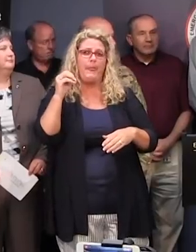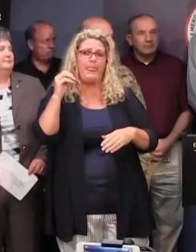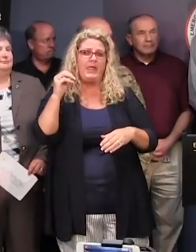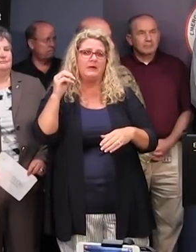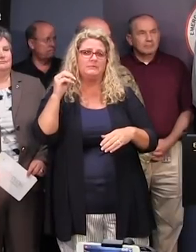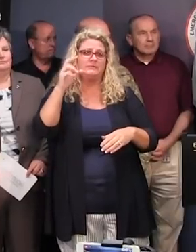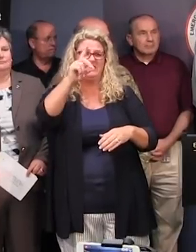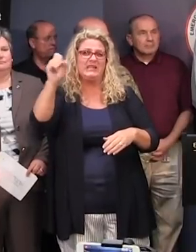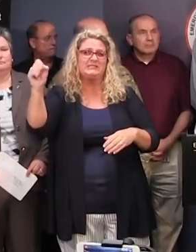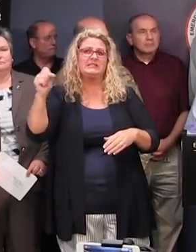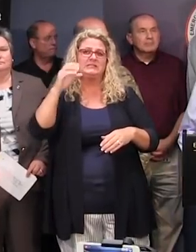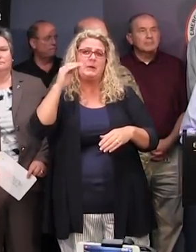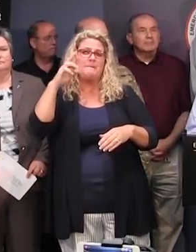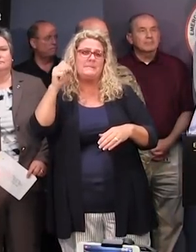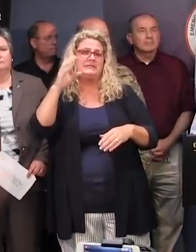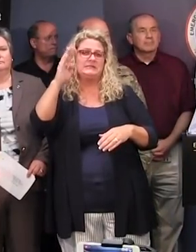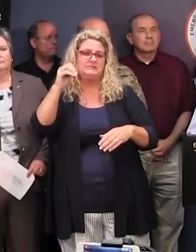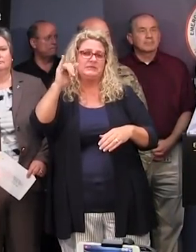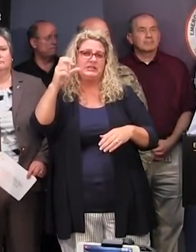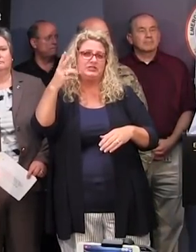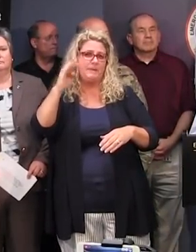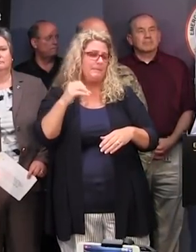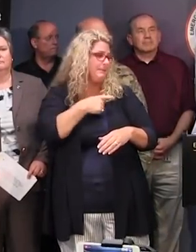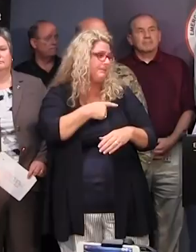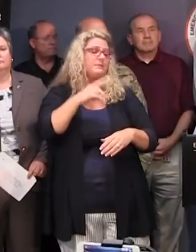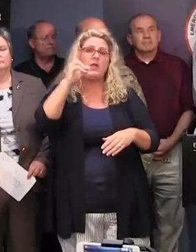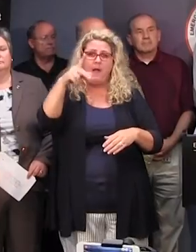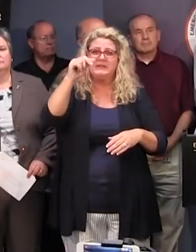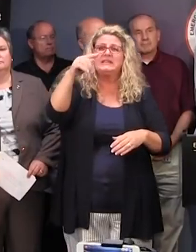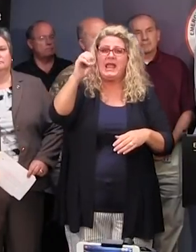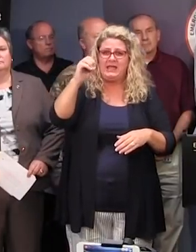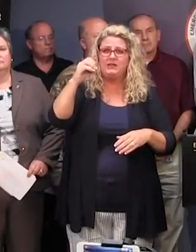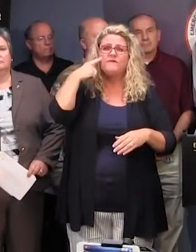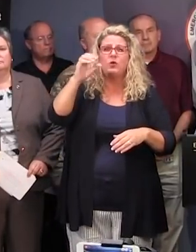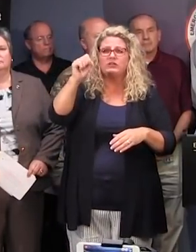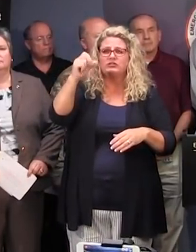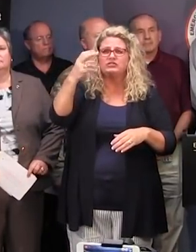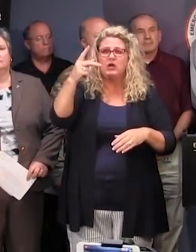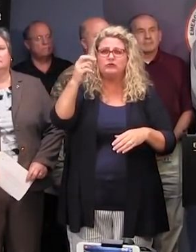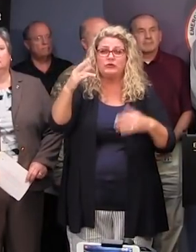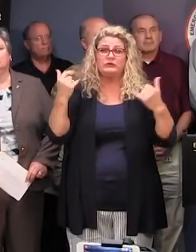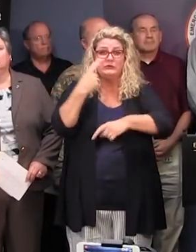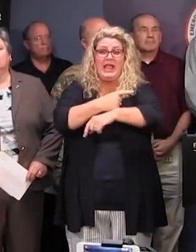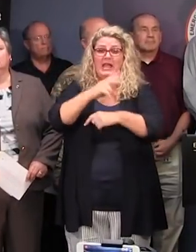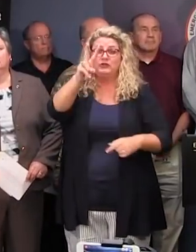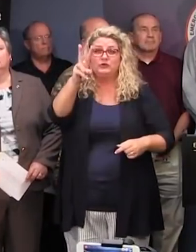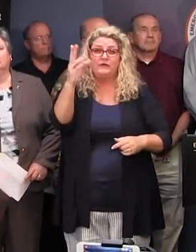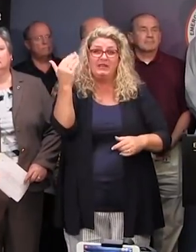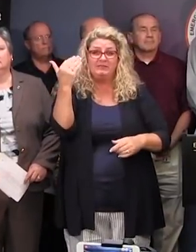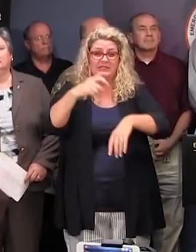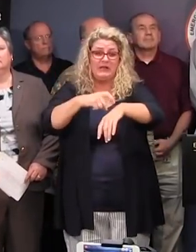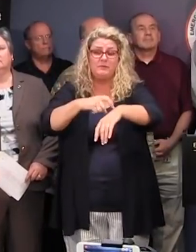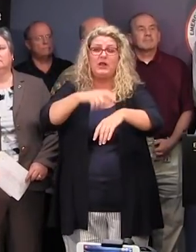sir. DSS? Yes, sir. Thank you, ma'am. An update on the shelter situation. As of 2015, we had